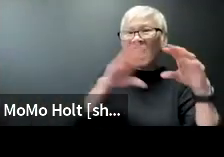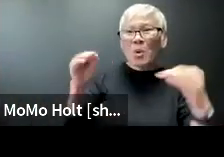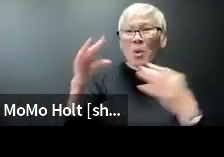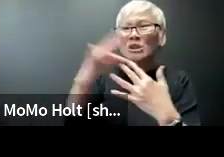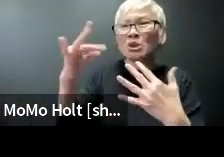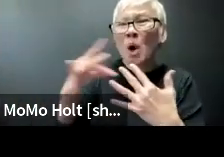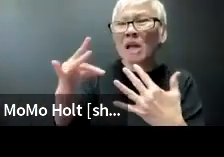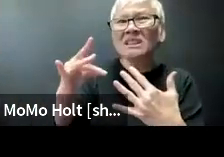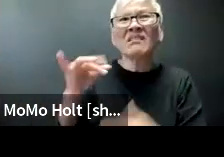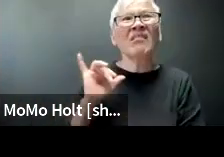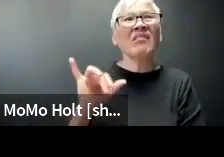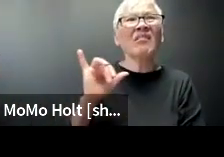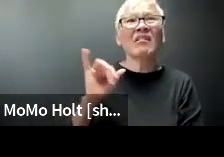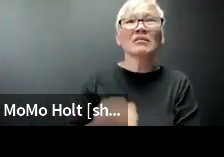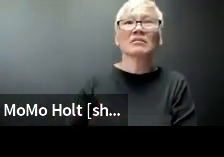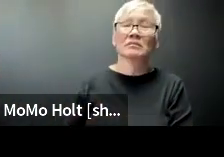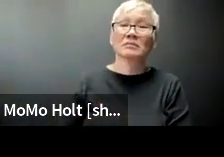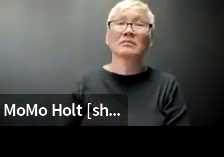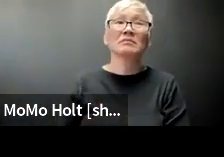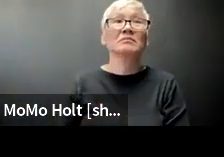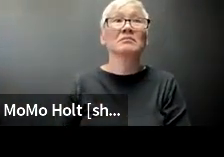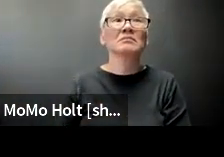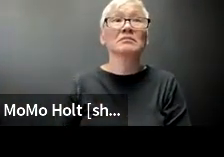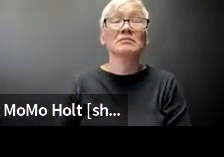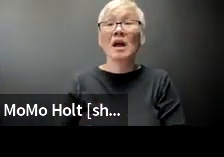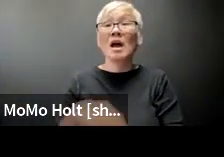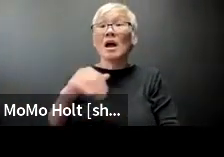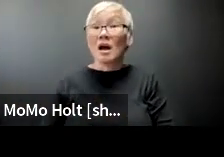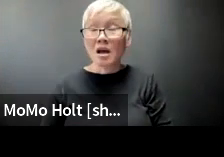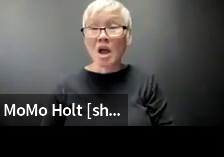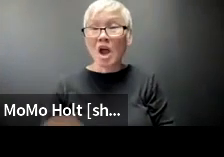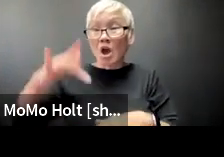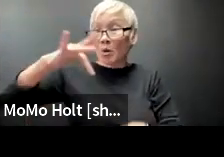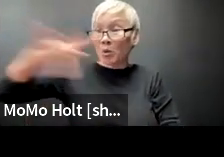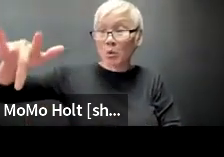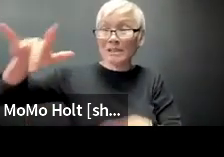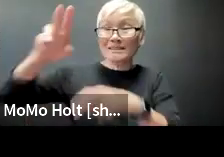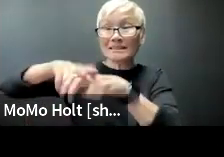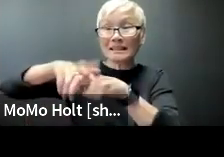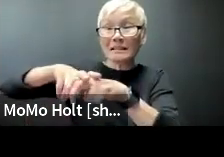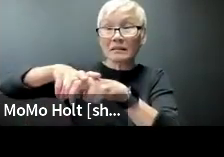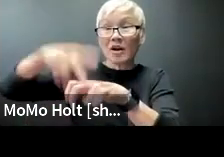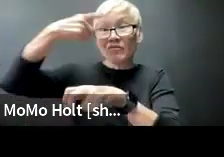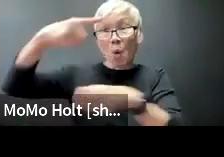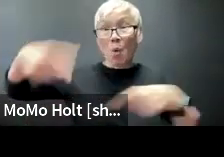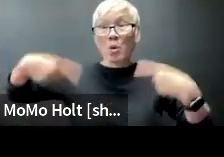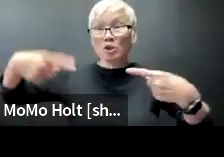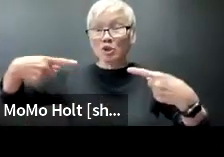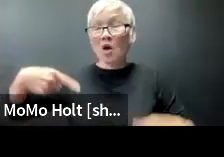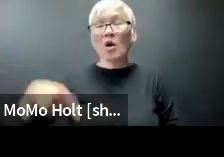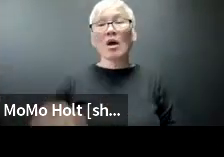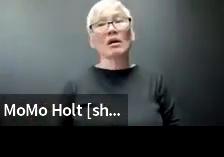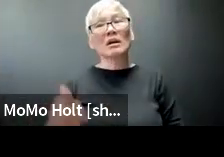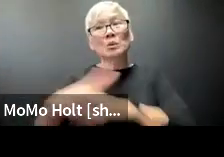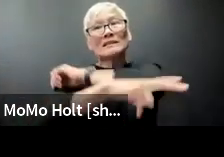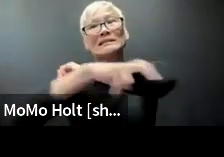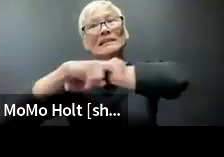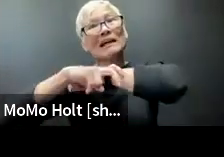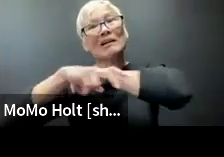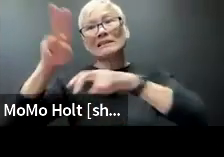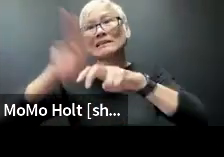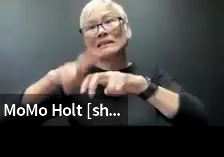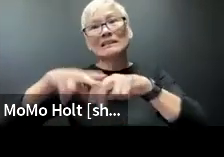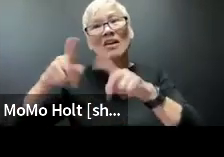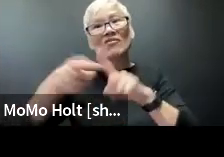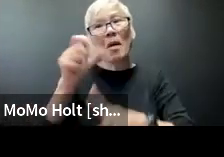we have to sit where the interpreters are we can't sit where we choose and then having empty